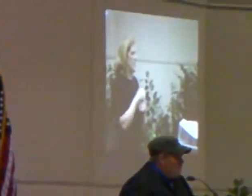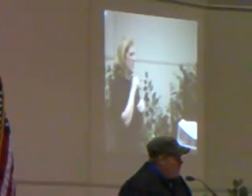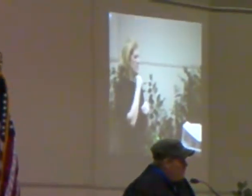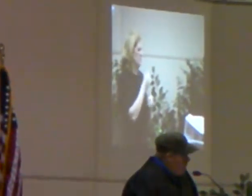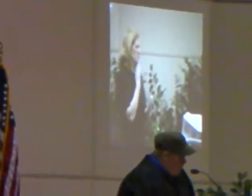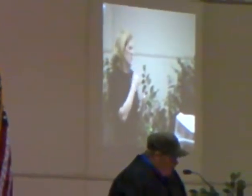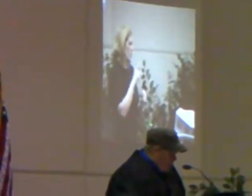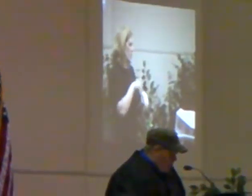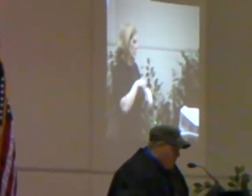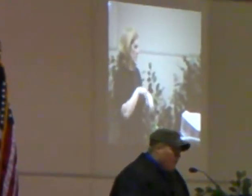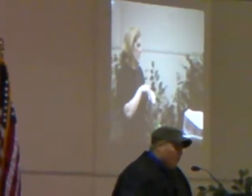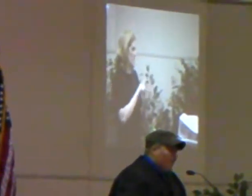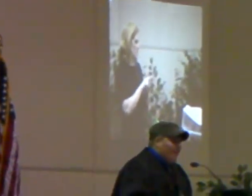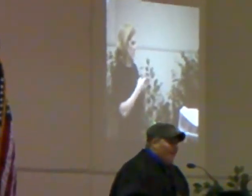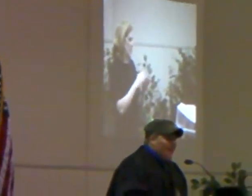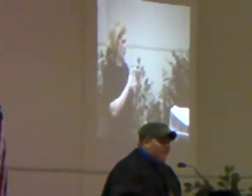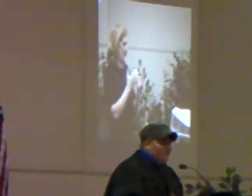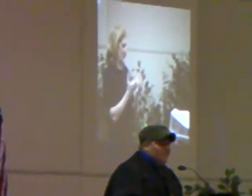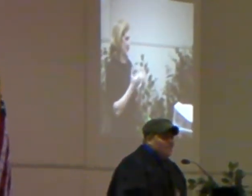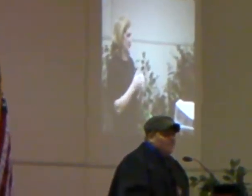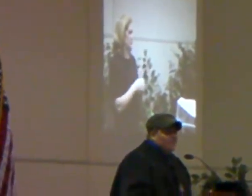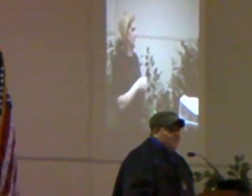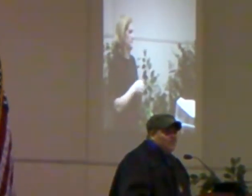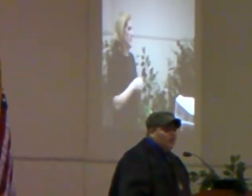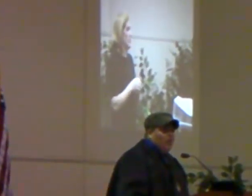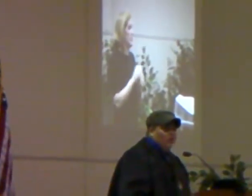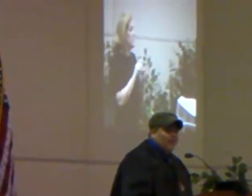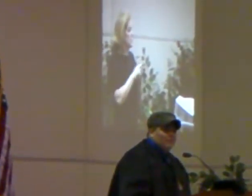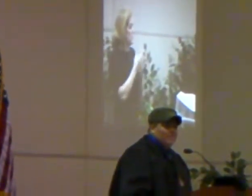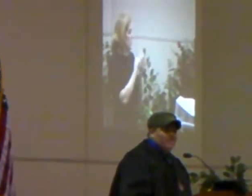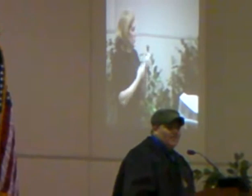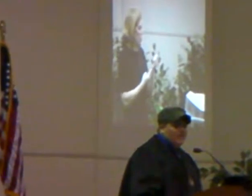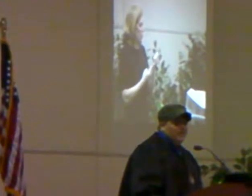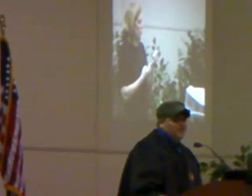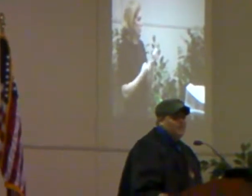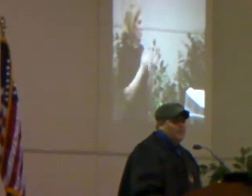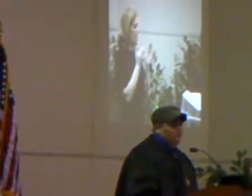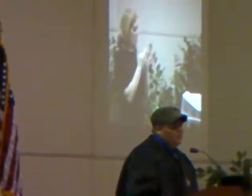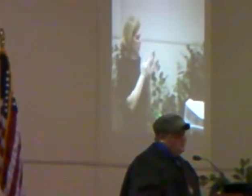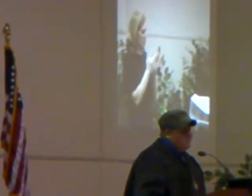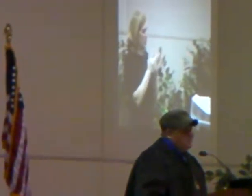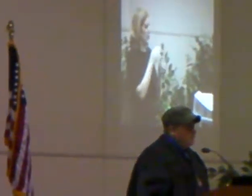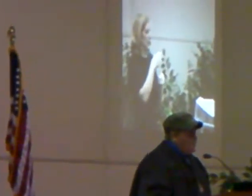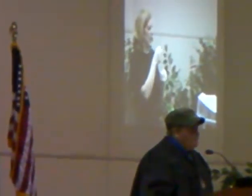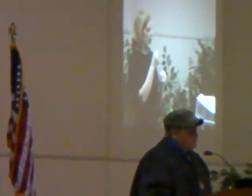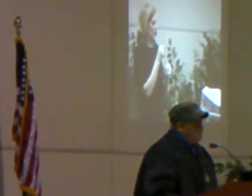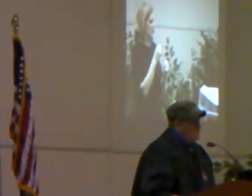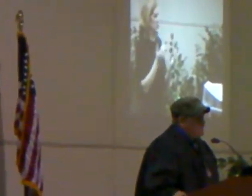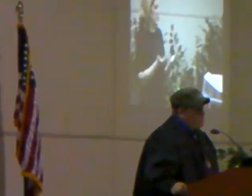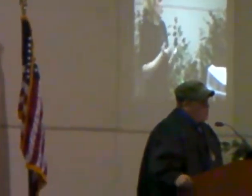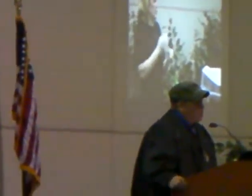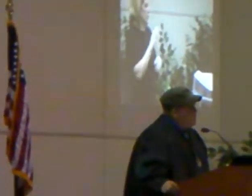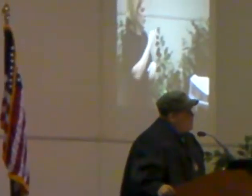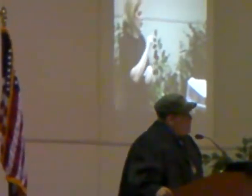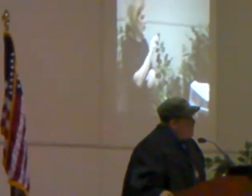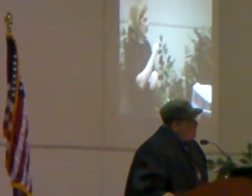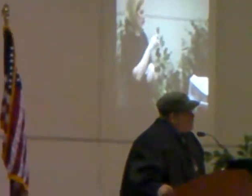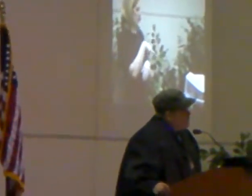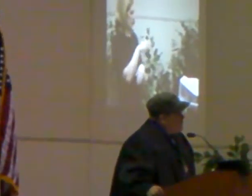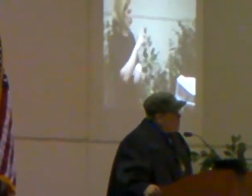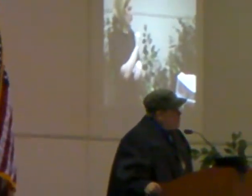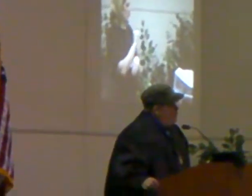a good time for me. Online and on campus. And I continued until now even more